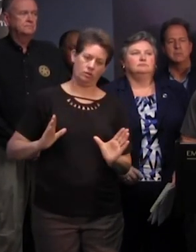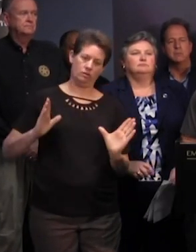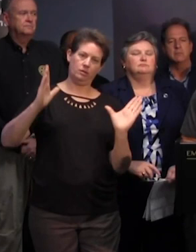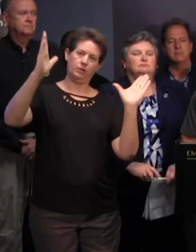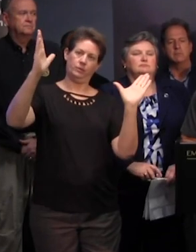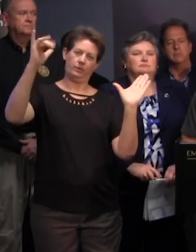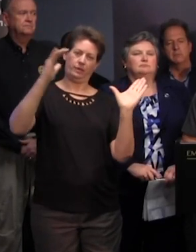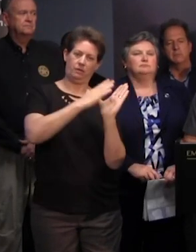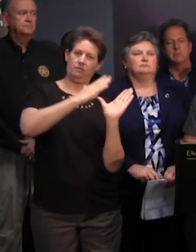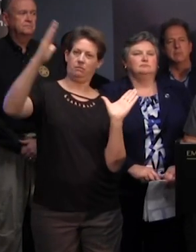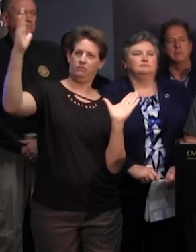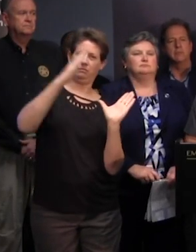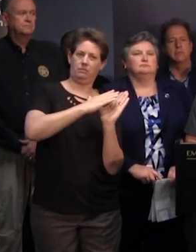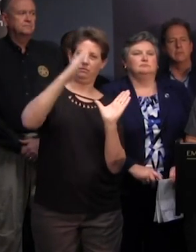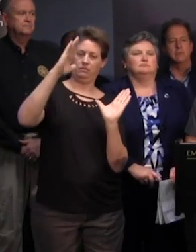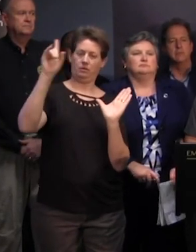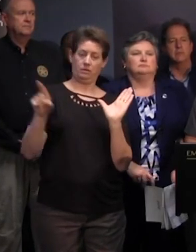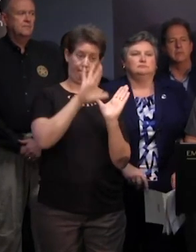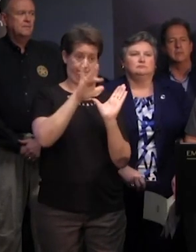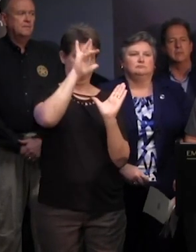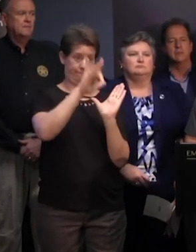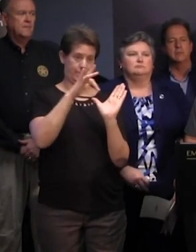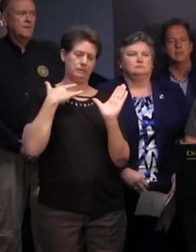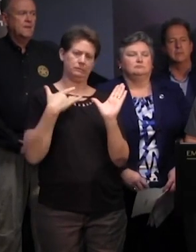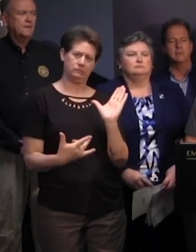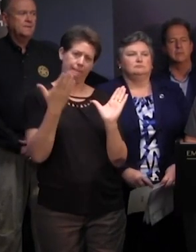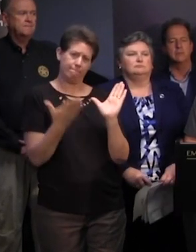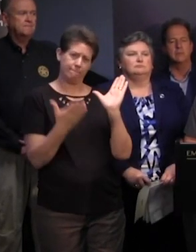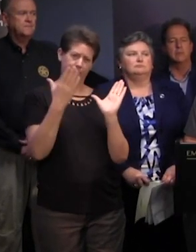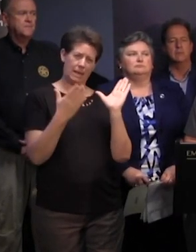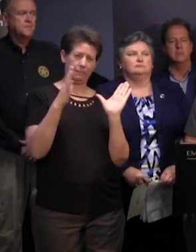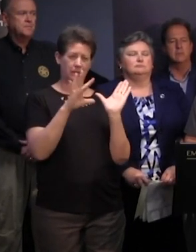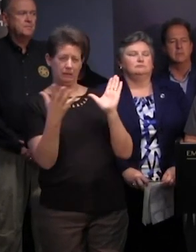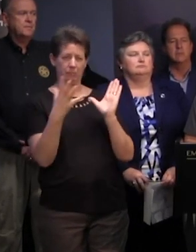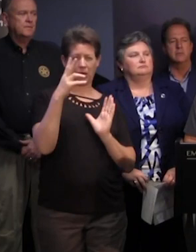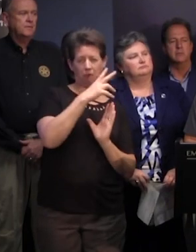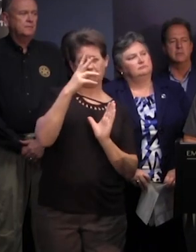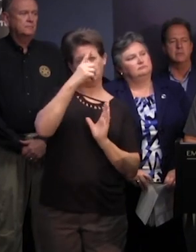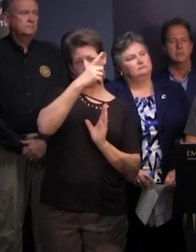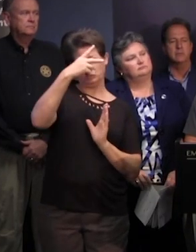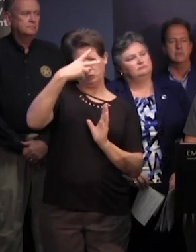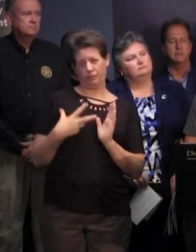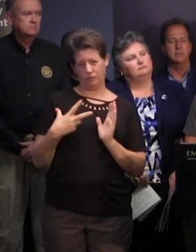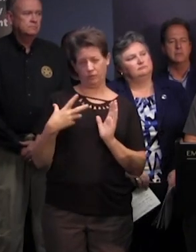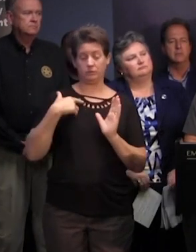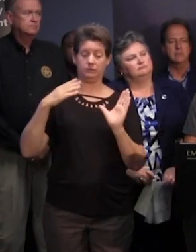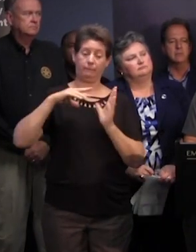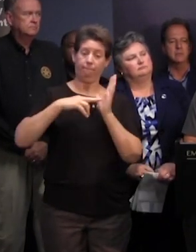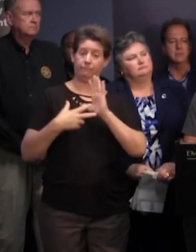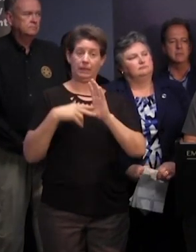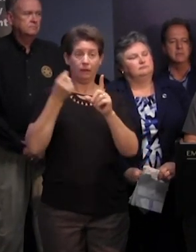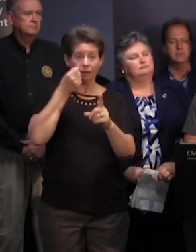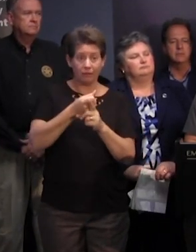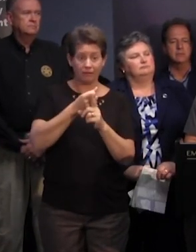uncertainty which shows where the center of the hurricane is likely to go two-thirds of the time this means a hurricane can still make